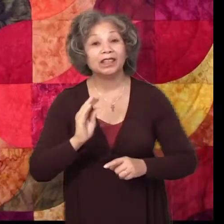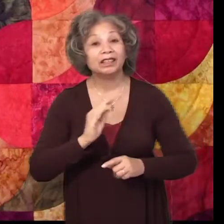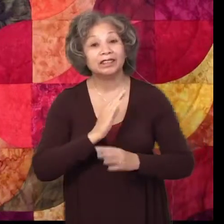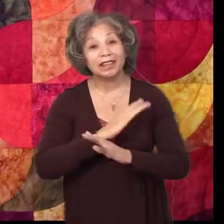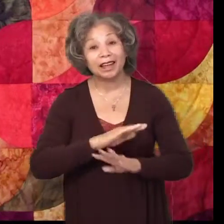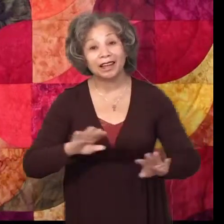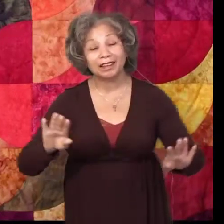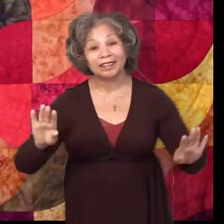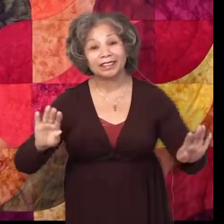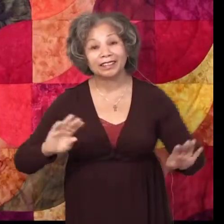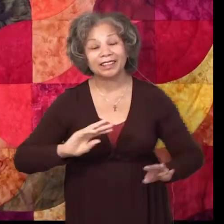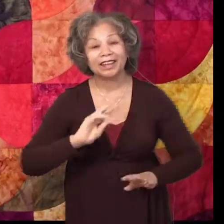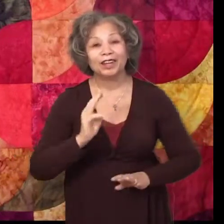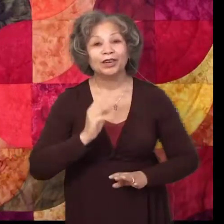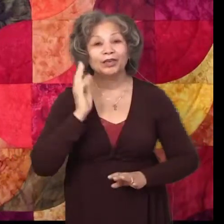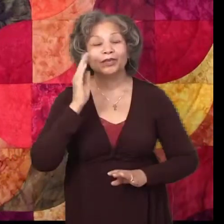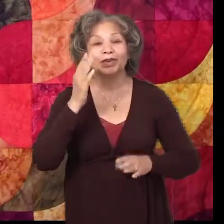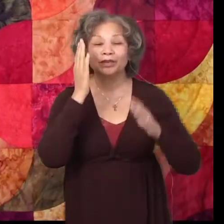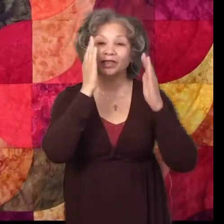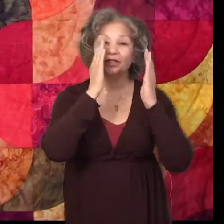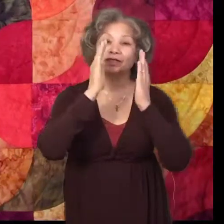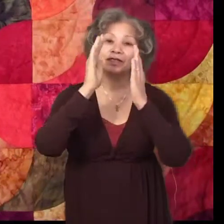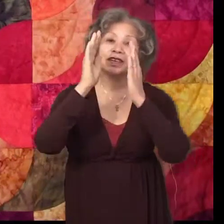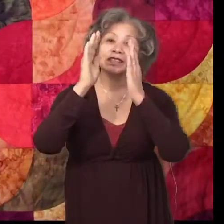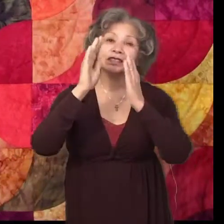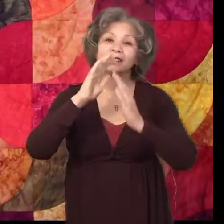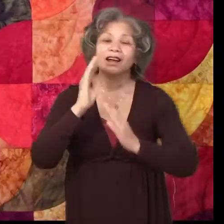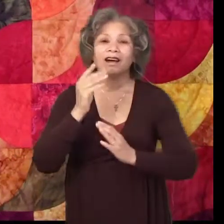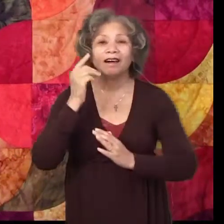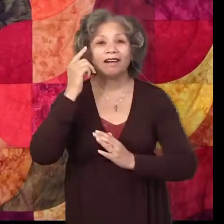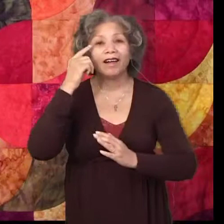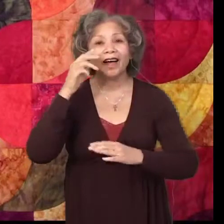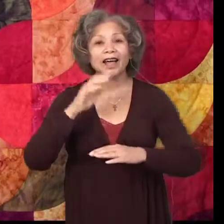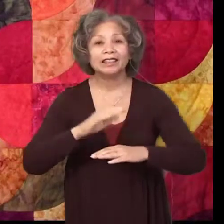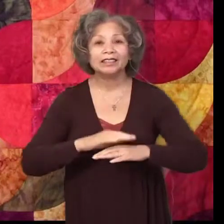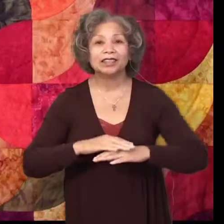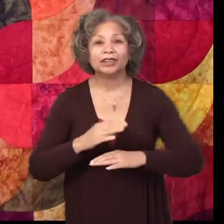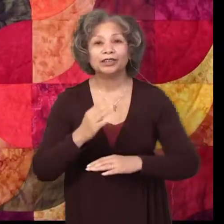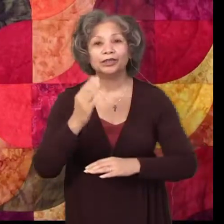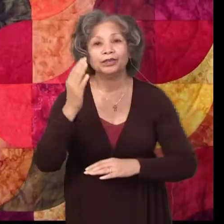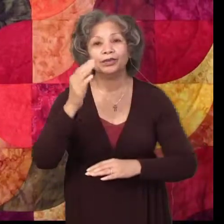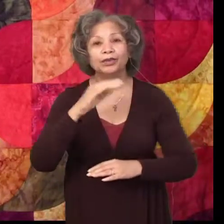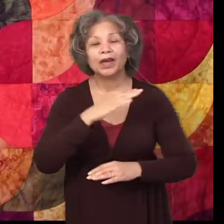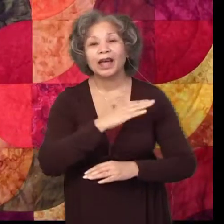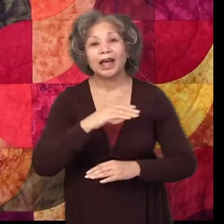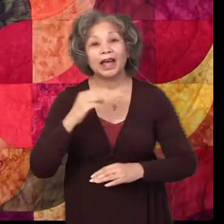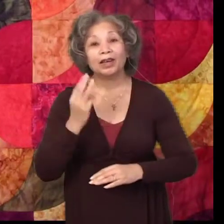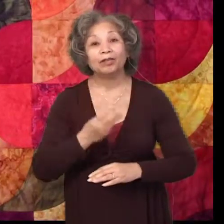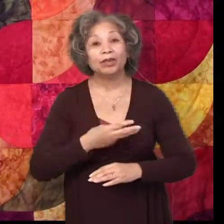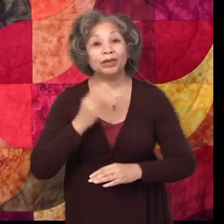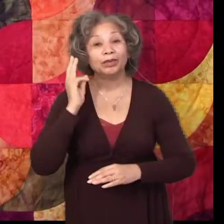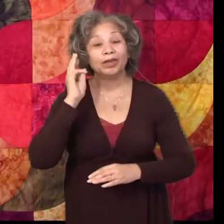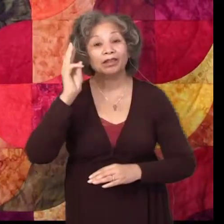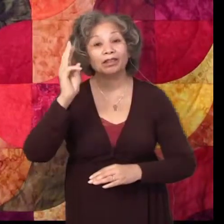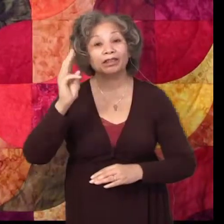done, we will fix our eyes on you, and we will